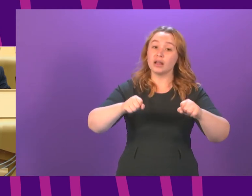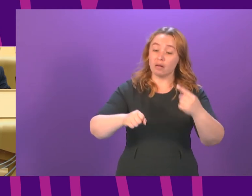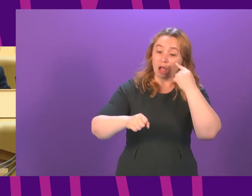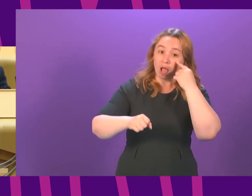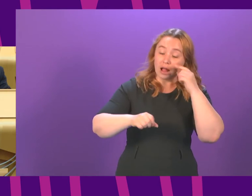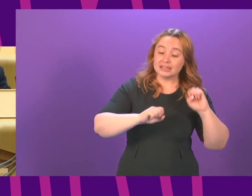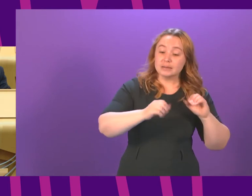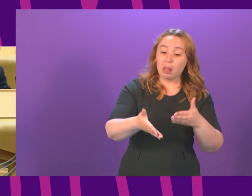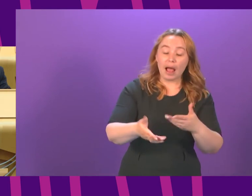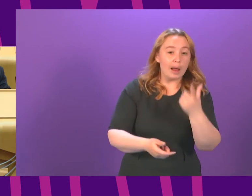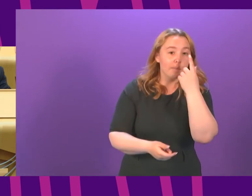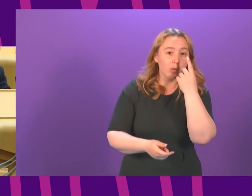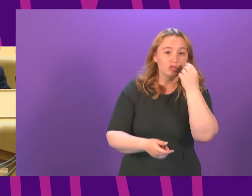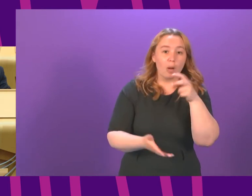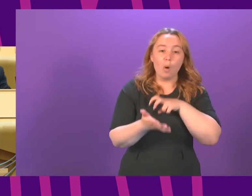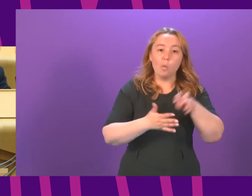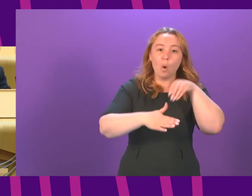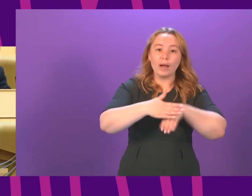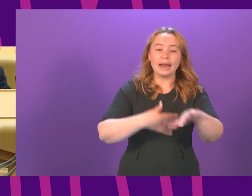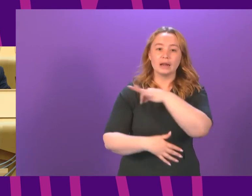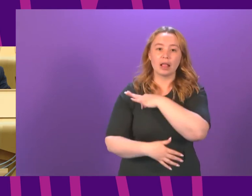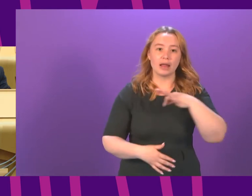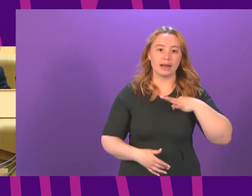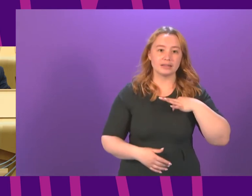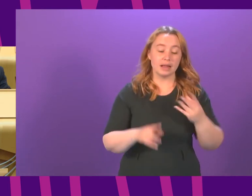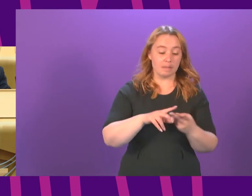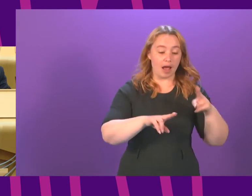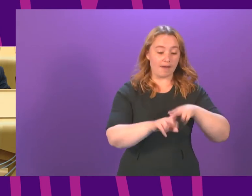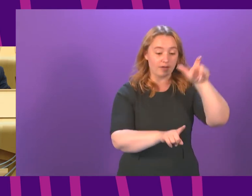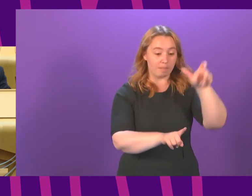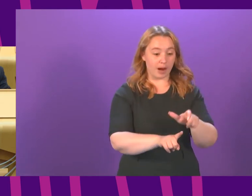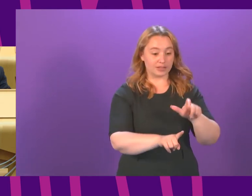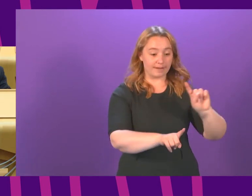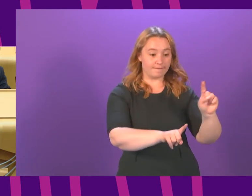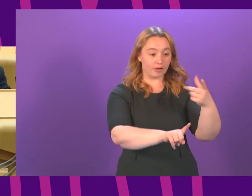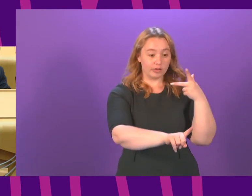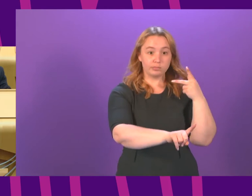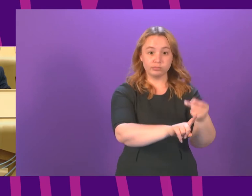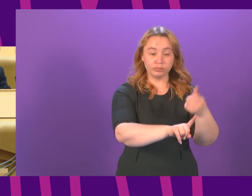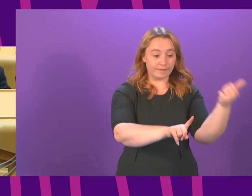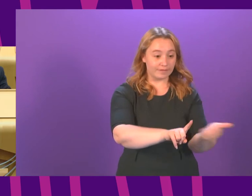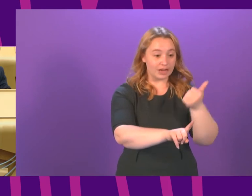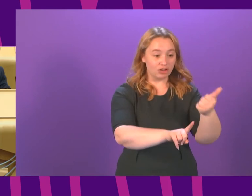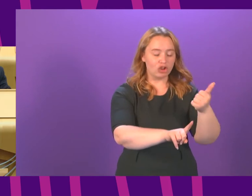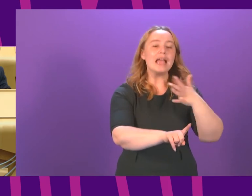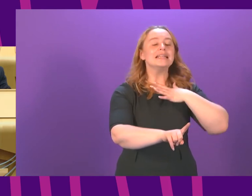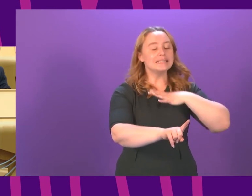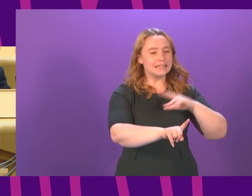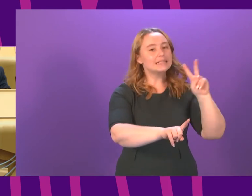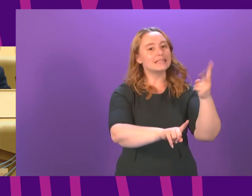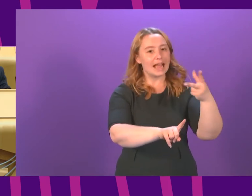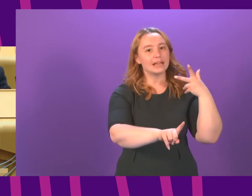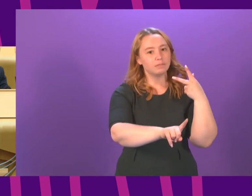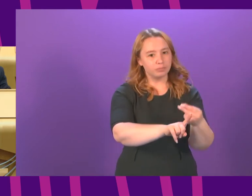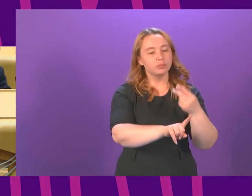at having drop-in clinics but getting people who have had their first dose with their second dose is what increases substantially